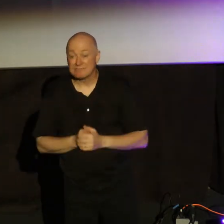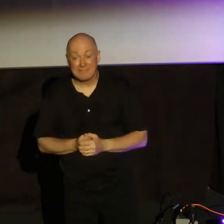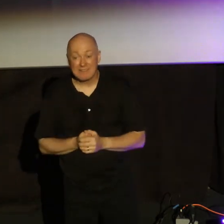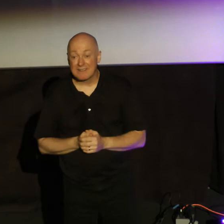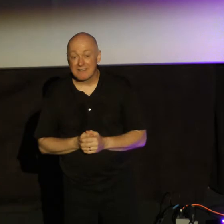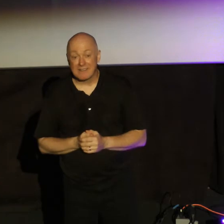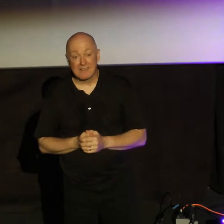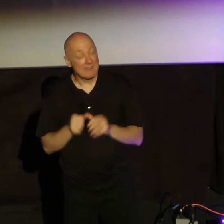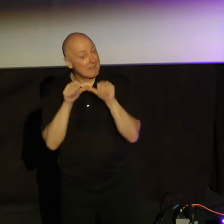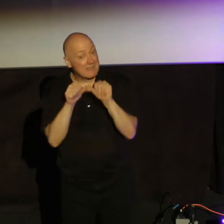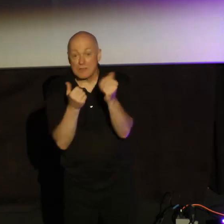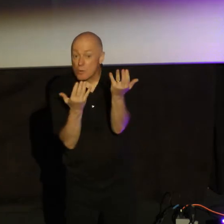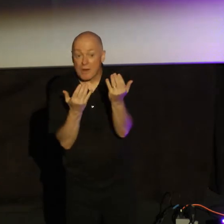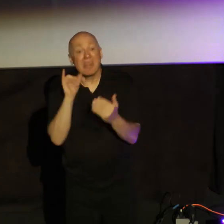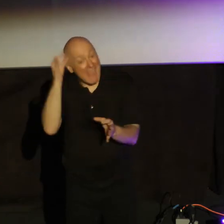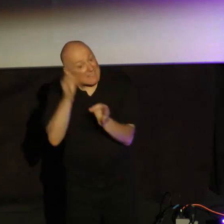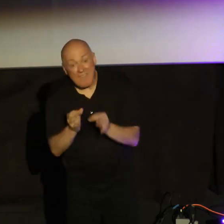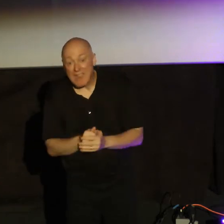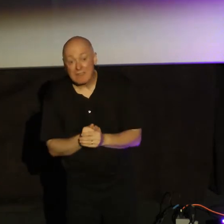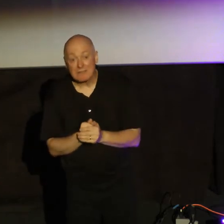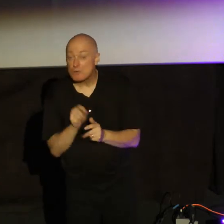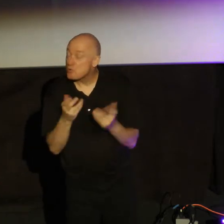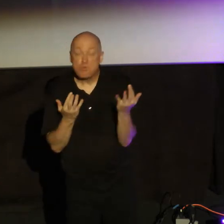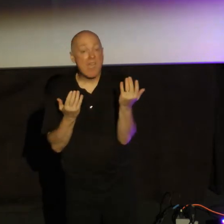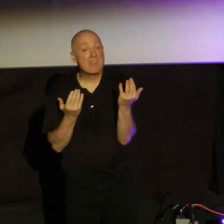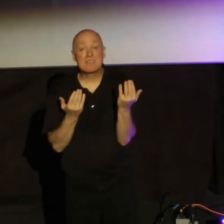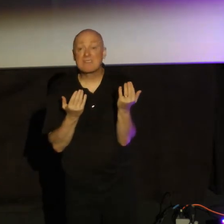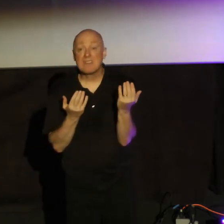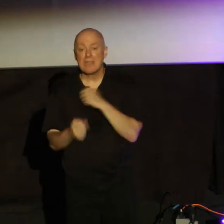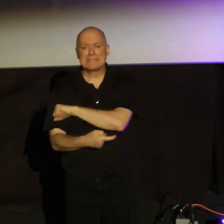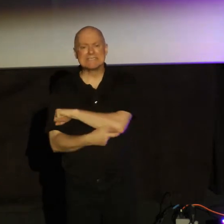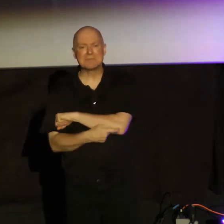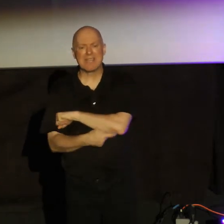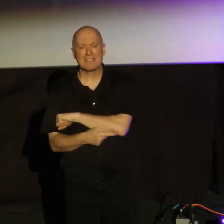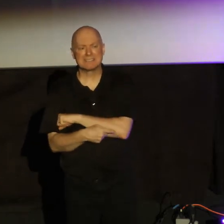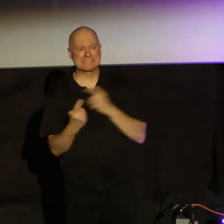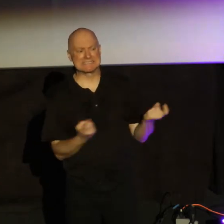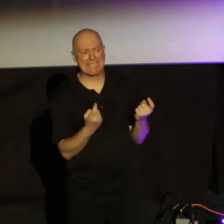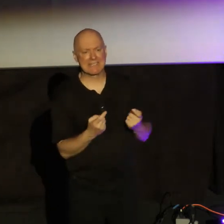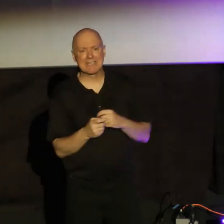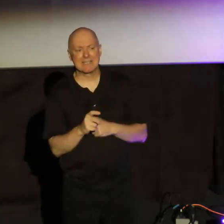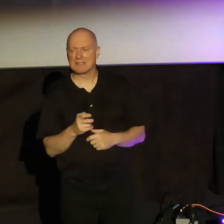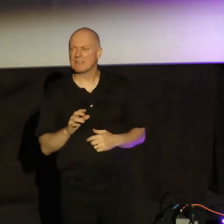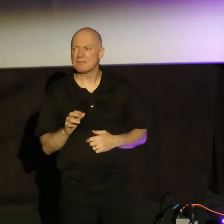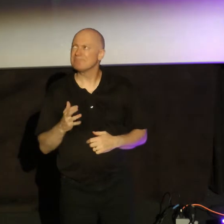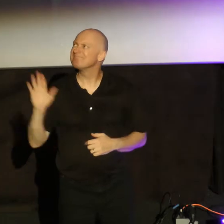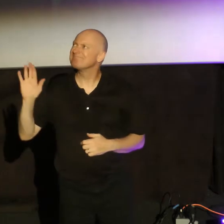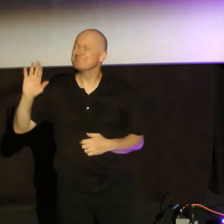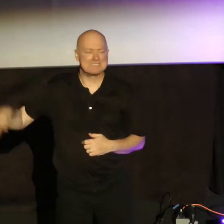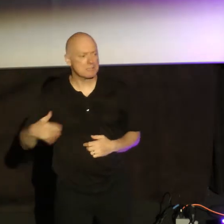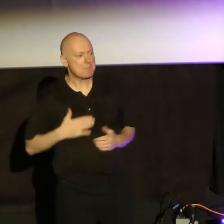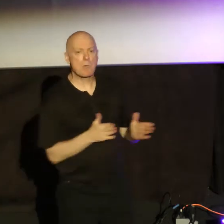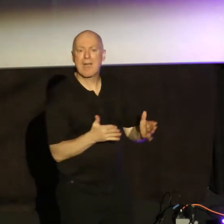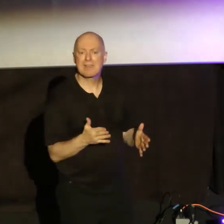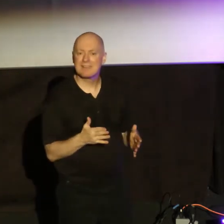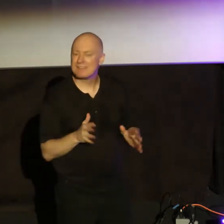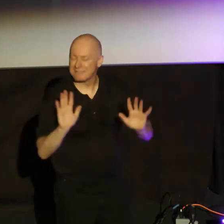You keep waiting. That's faith. You wait, and you're tempted to go into sin. You're tempted to do things your own way, take things into your own hands, and I say, wait.